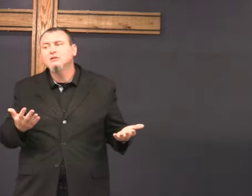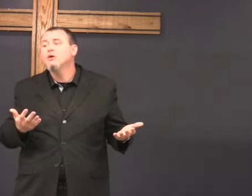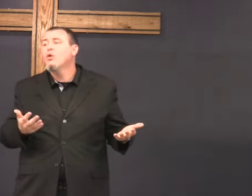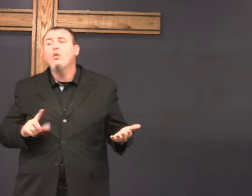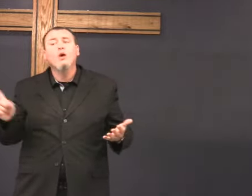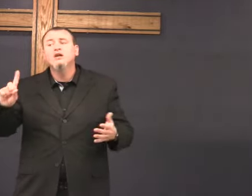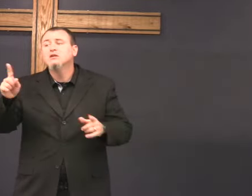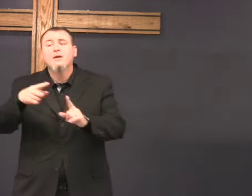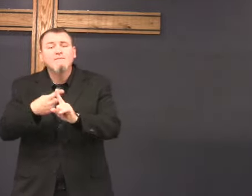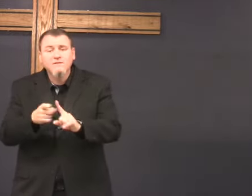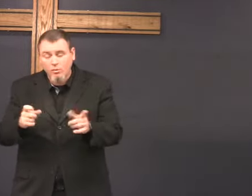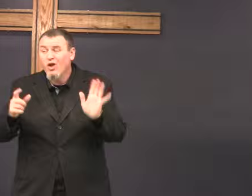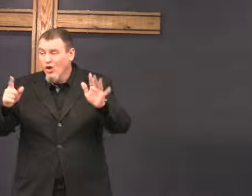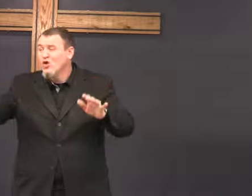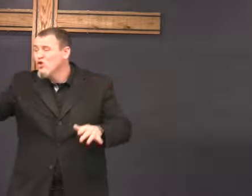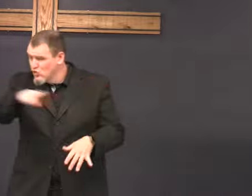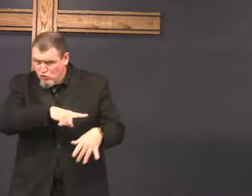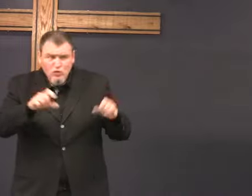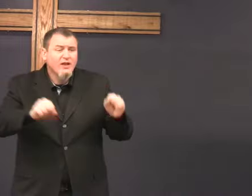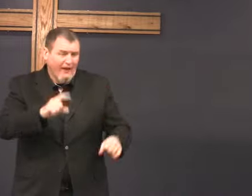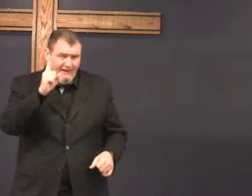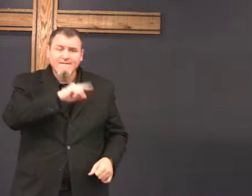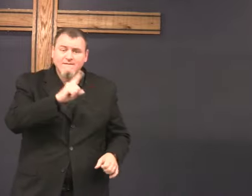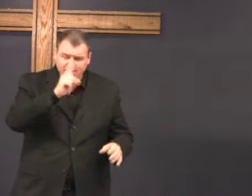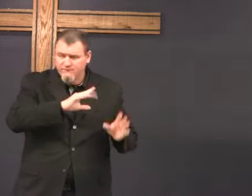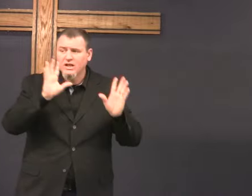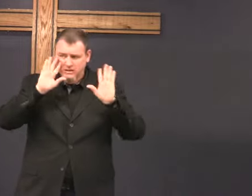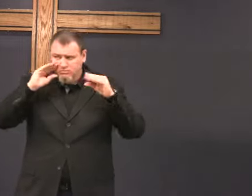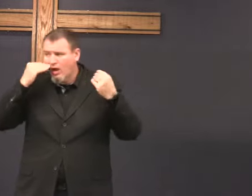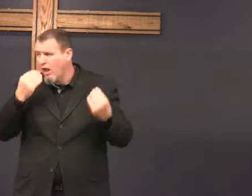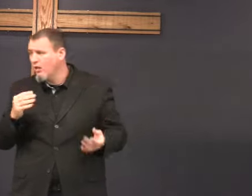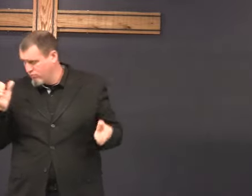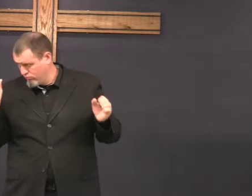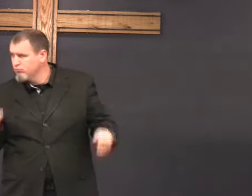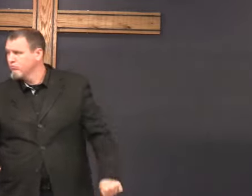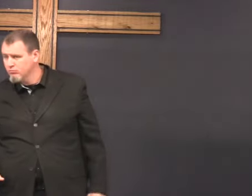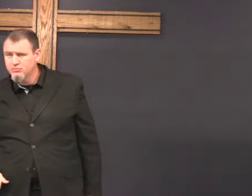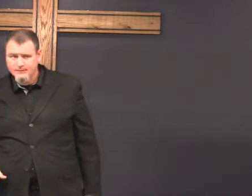feelings where does it come from? well you can make a smile